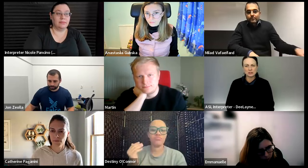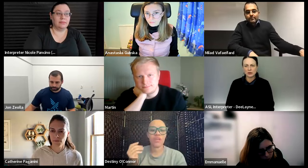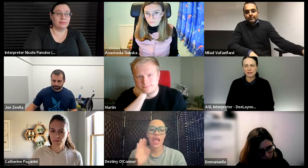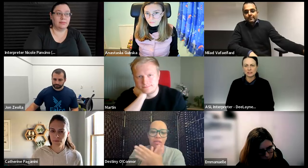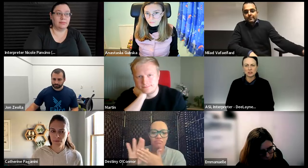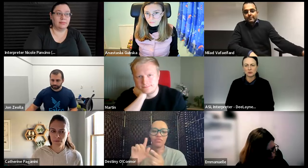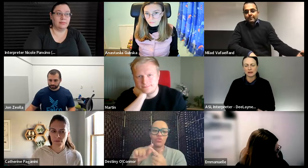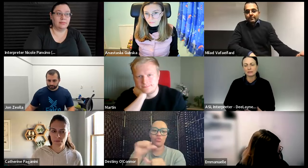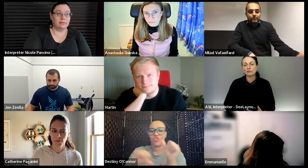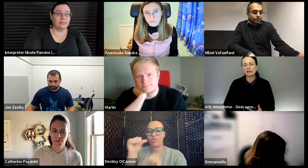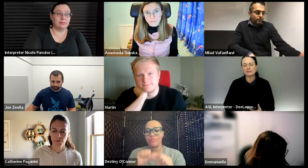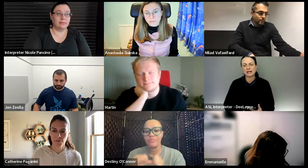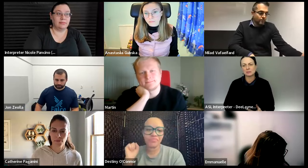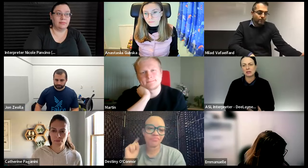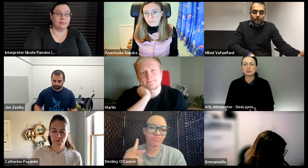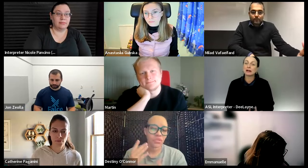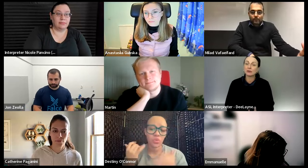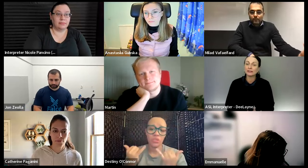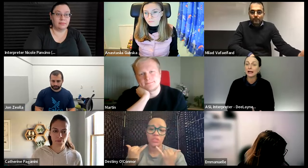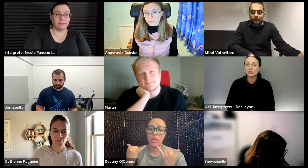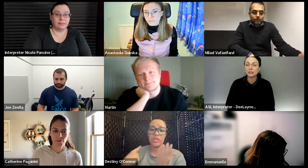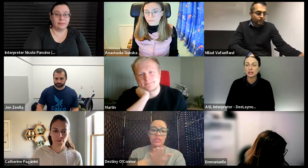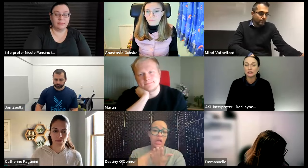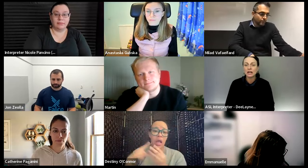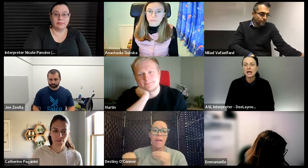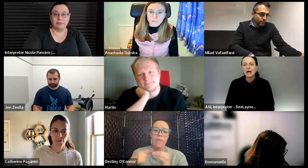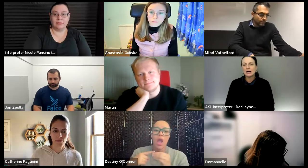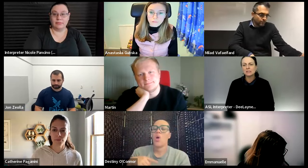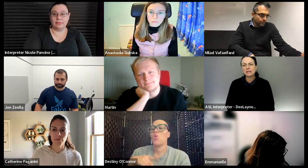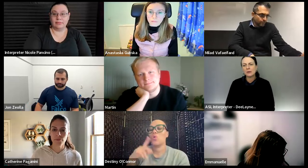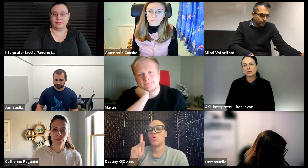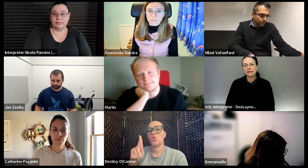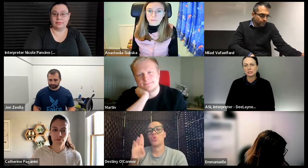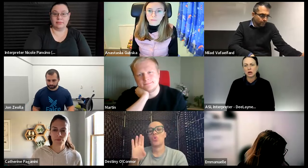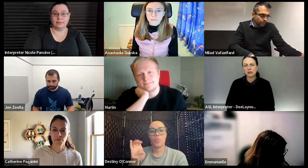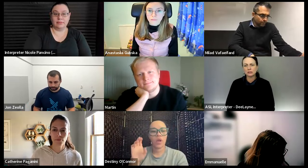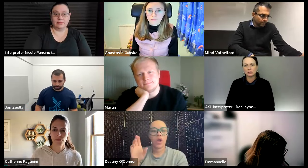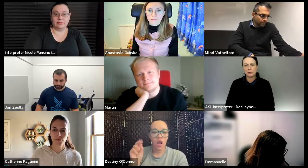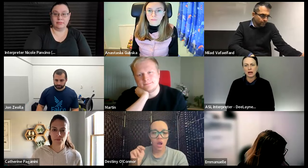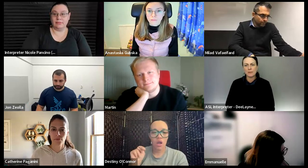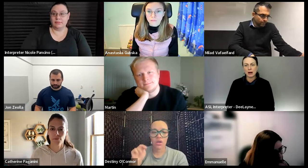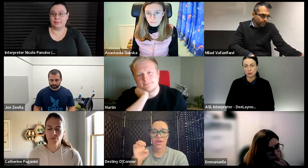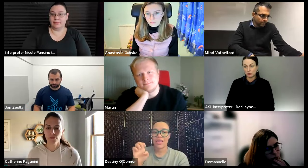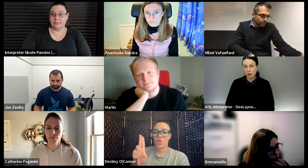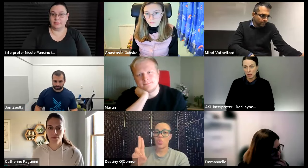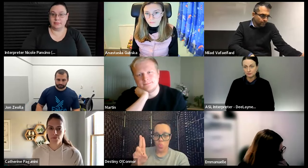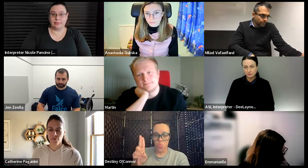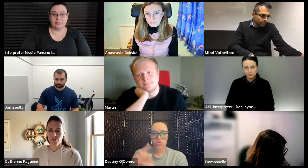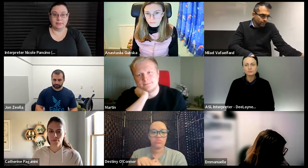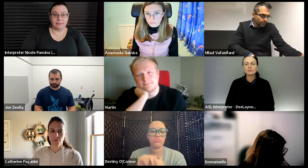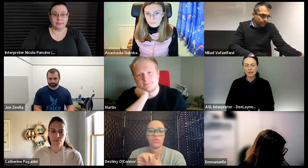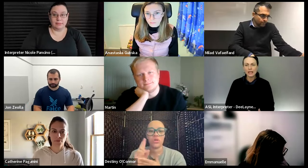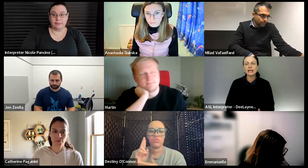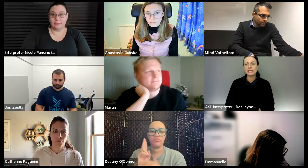ahead i just wanted to uh re-emphasize being respectful and kind to each other um today i would like to talk a little bit about cube con